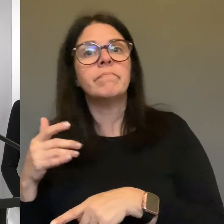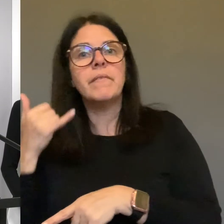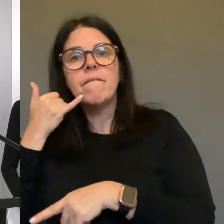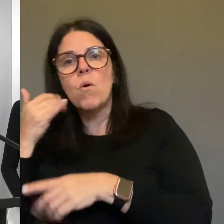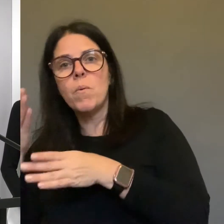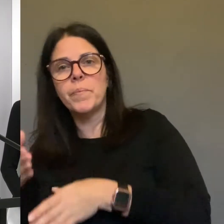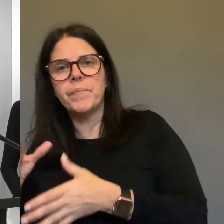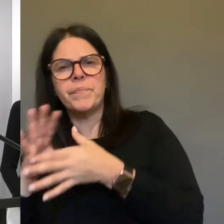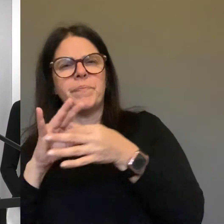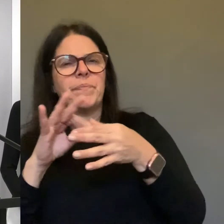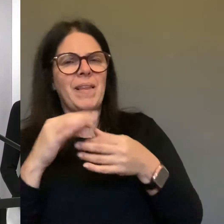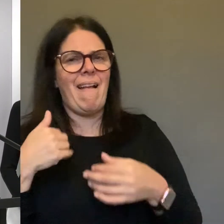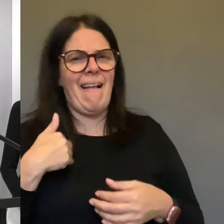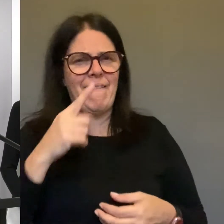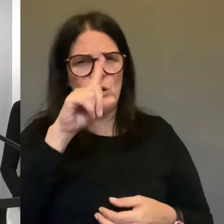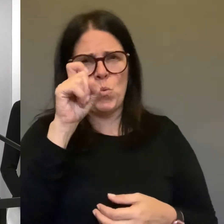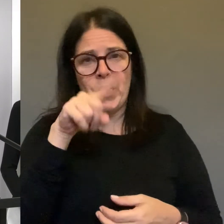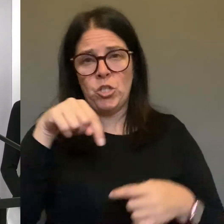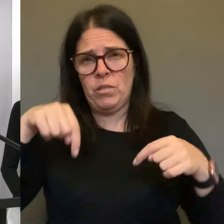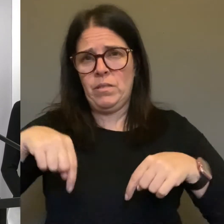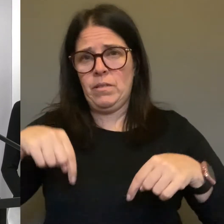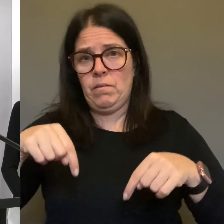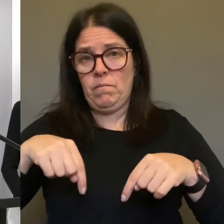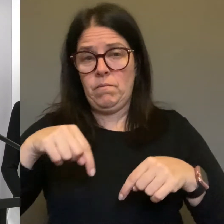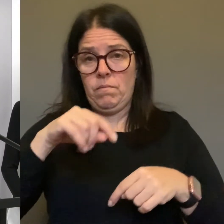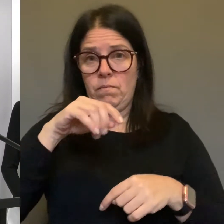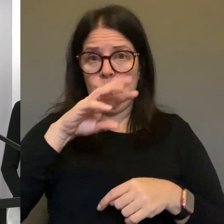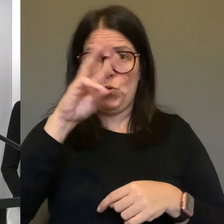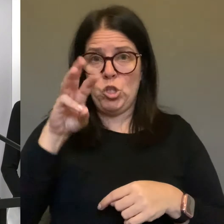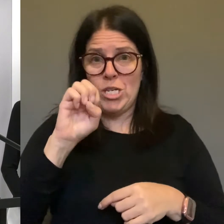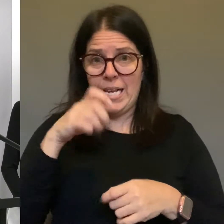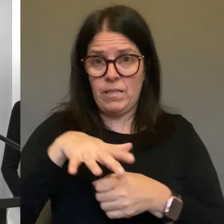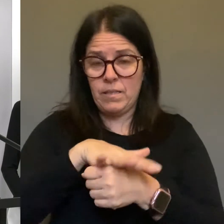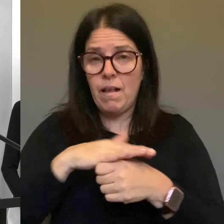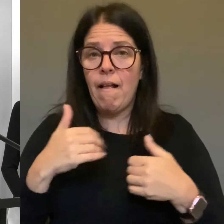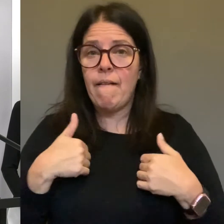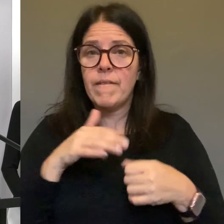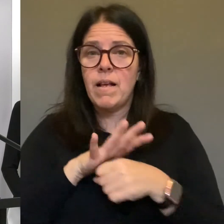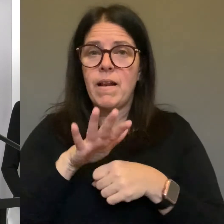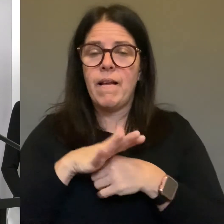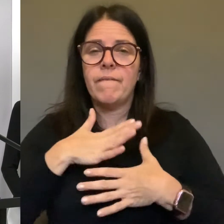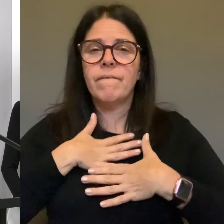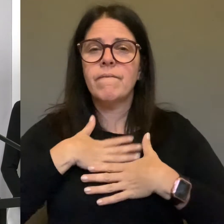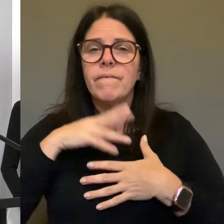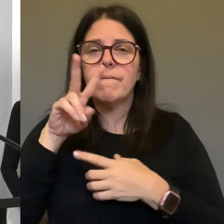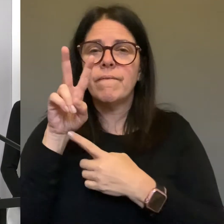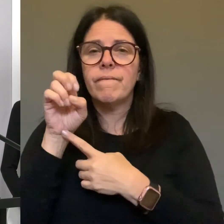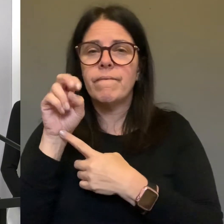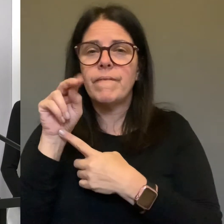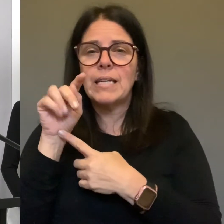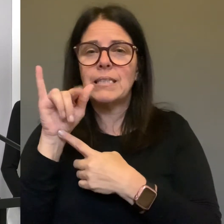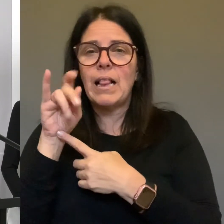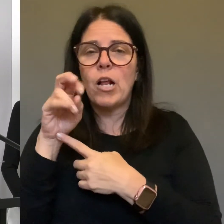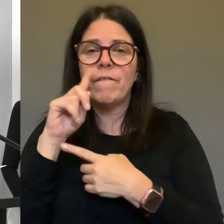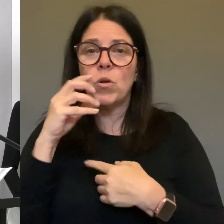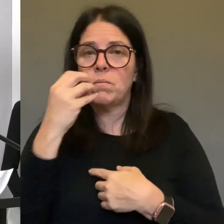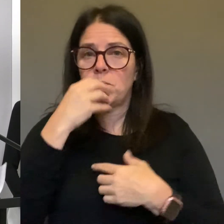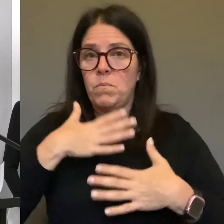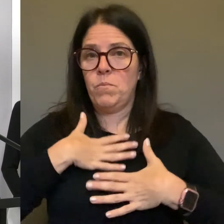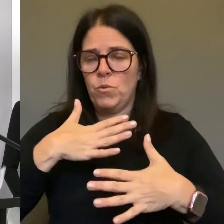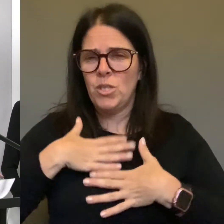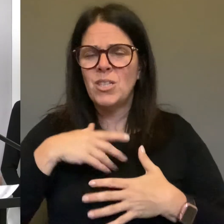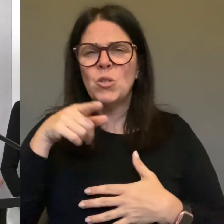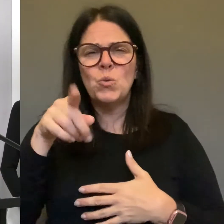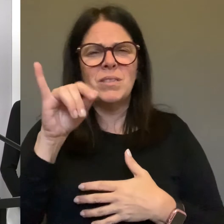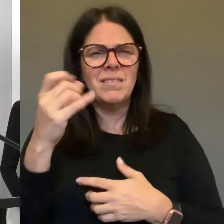I have a question about the number of ventilators. I'm wondering if, when we spoke to the hospital about a week and